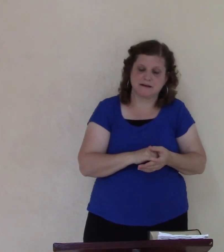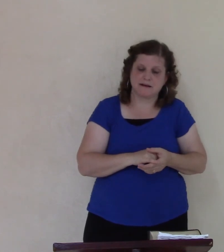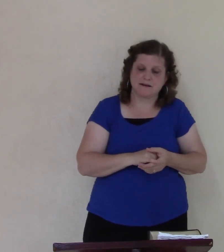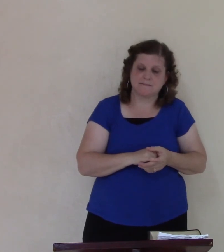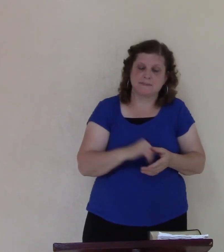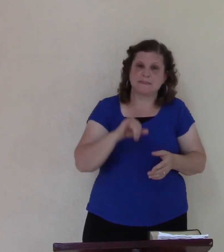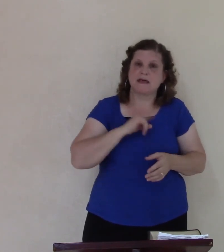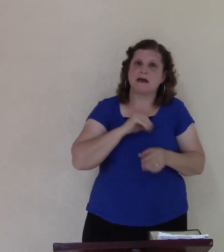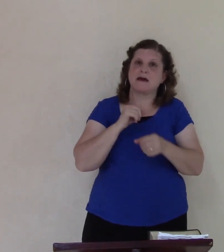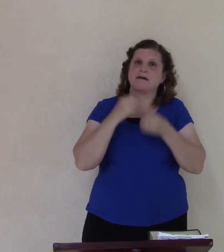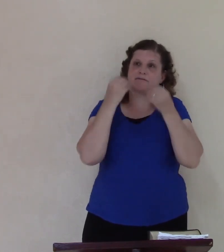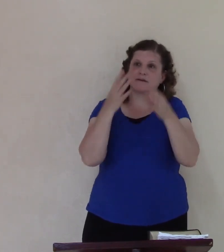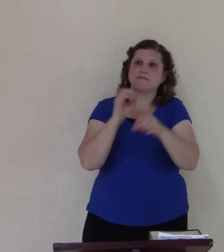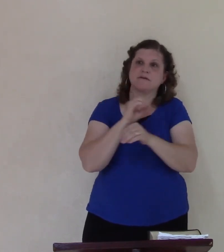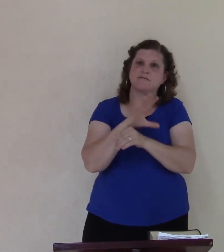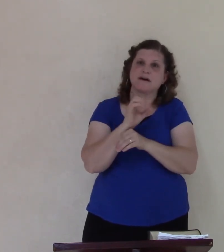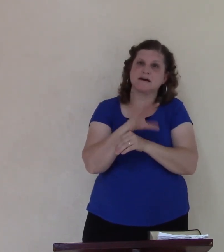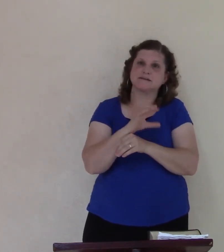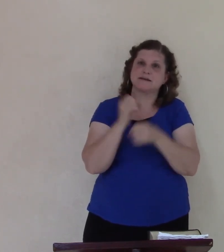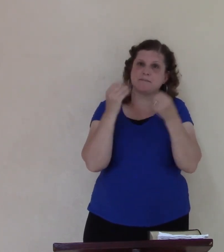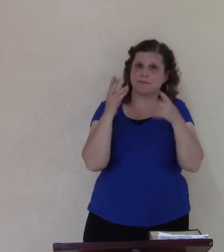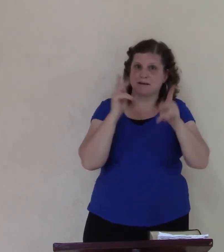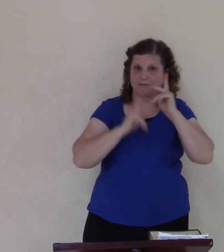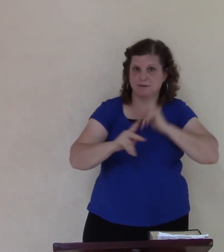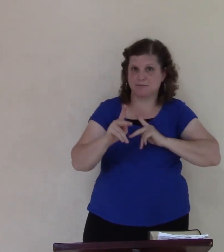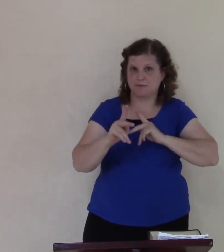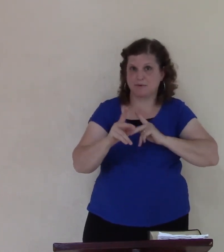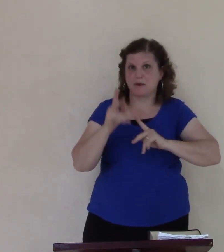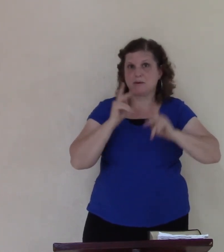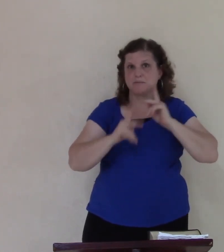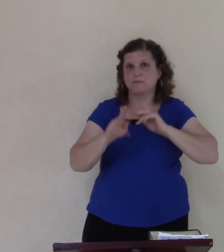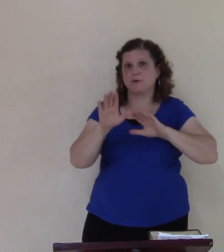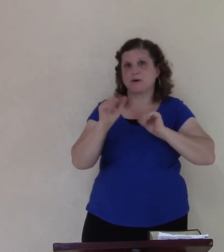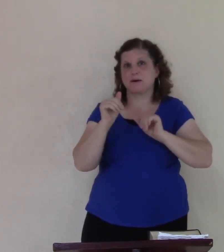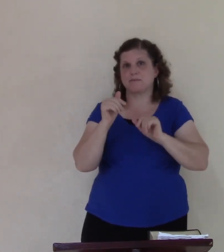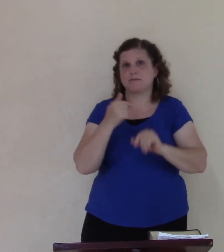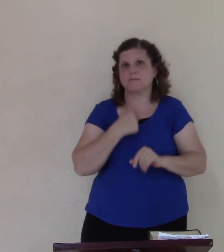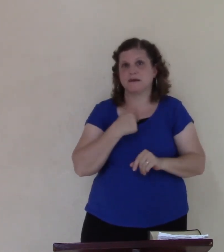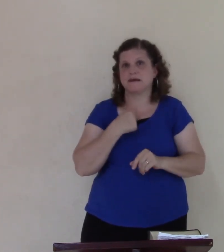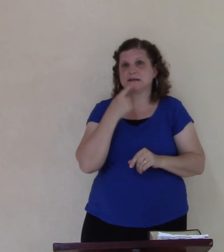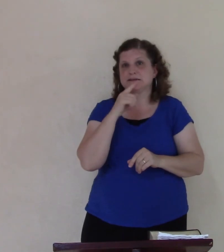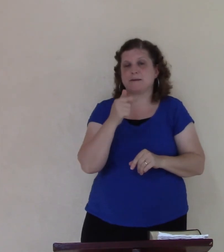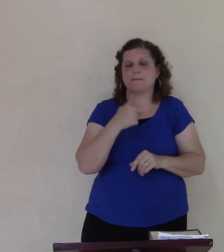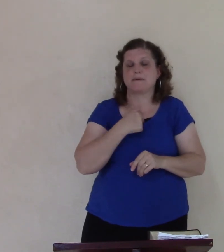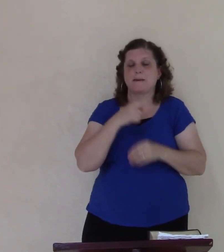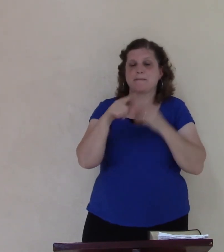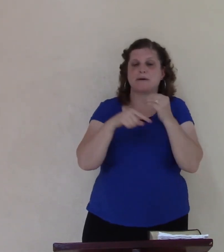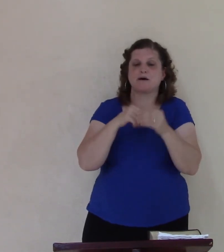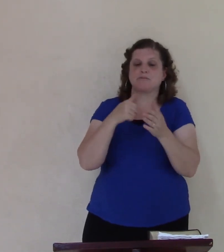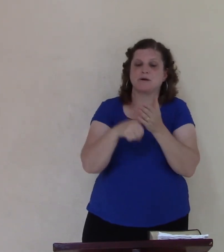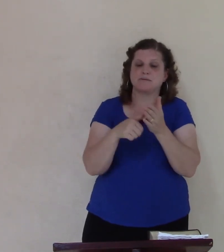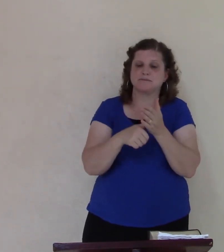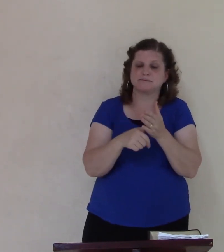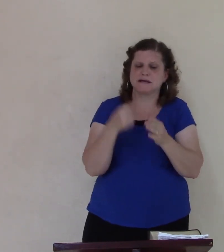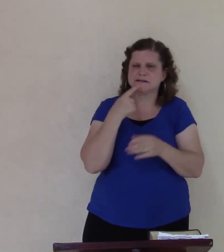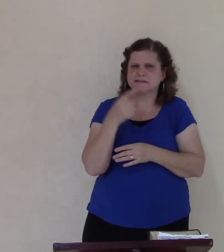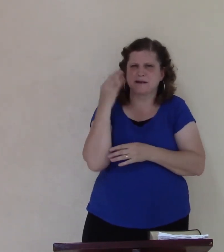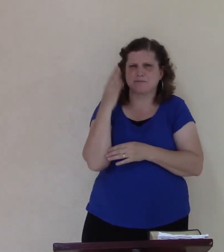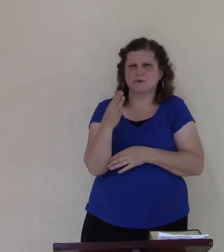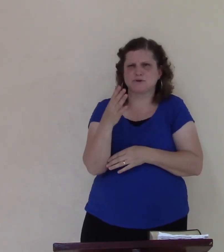people come to me they'll tell me about problems and things and ask for what can I do and I'll tell them what they need to do